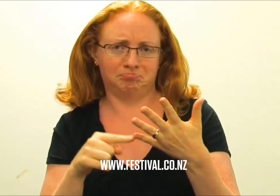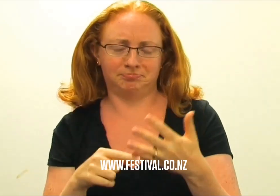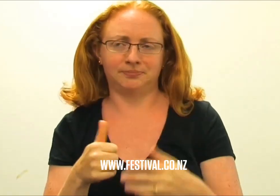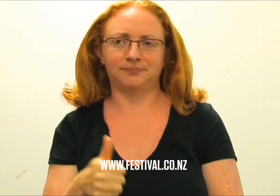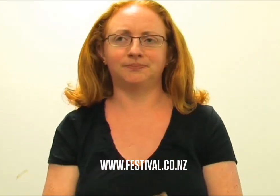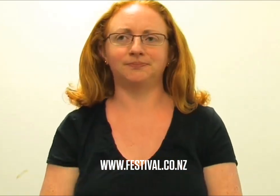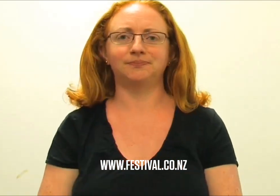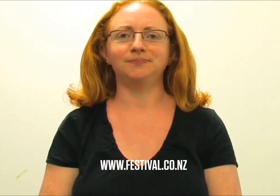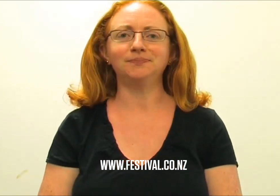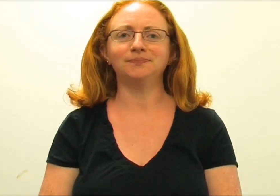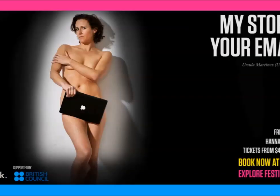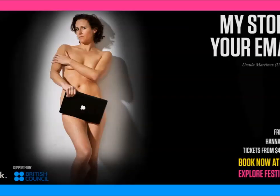each of those.